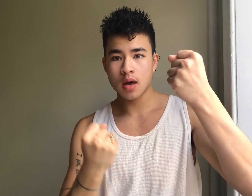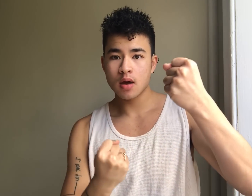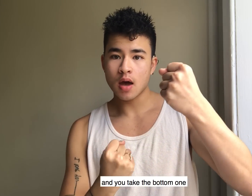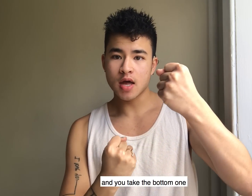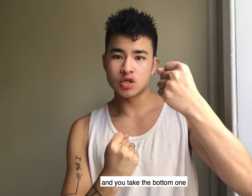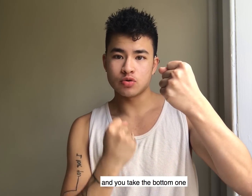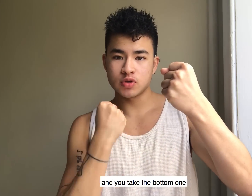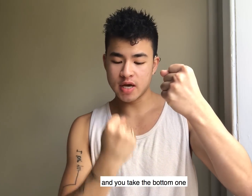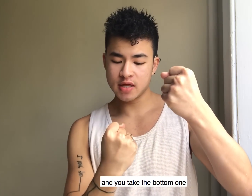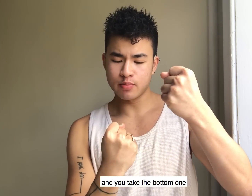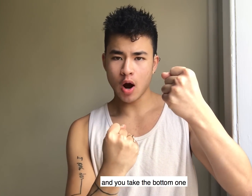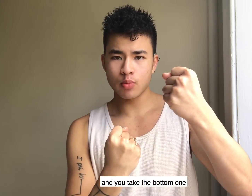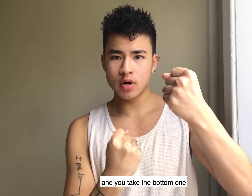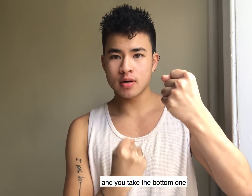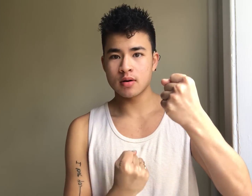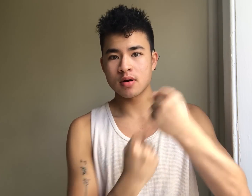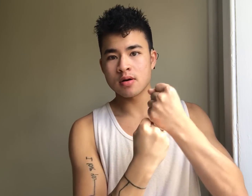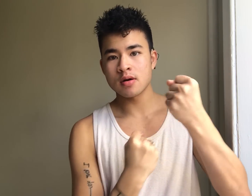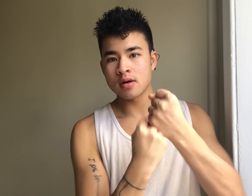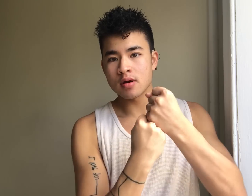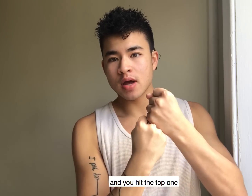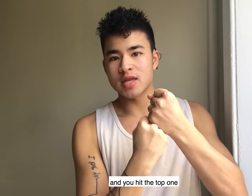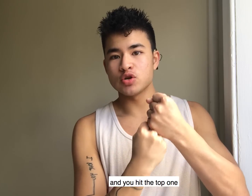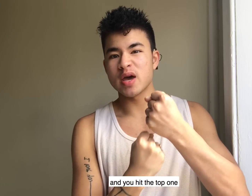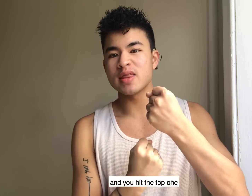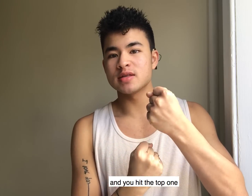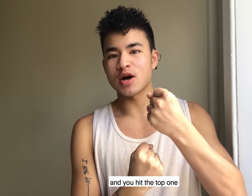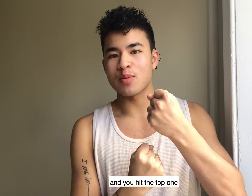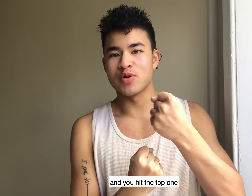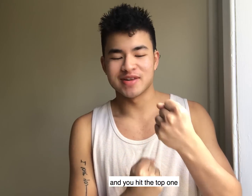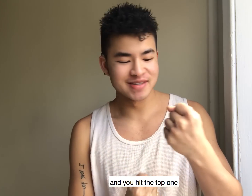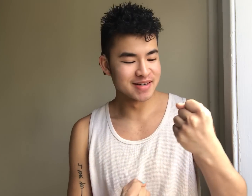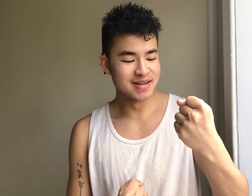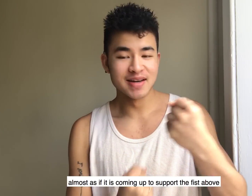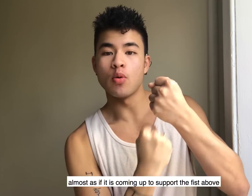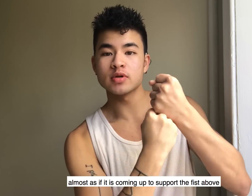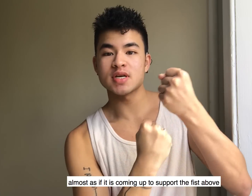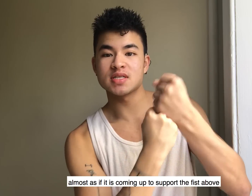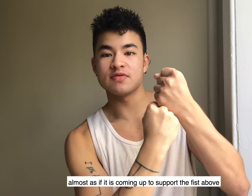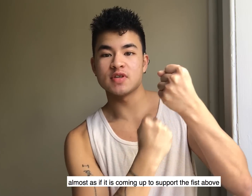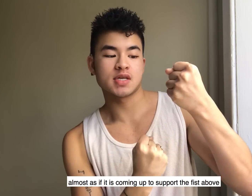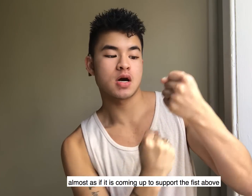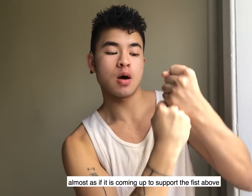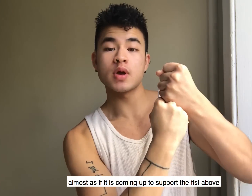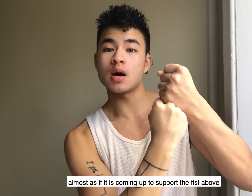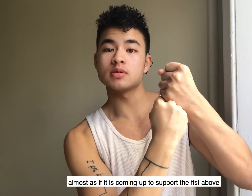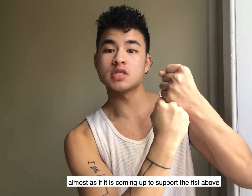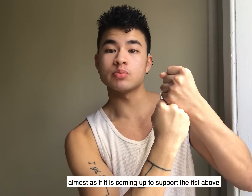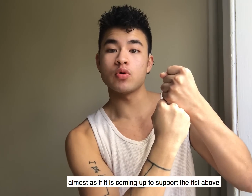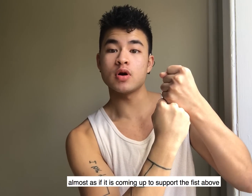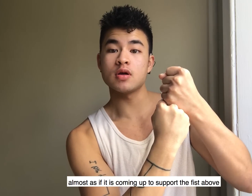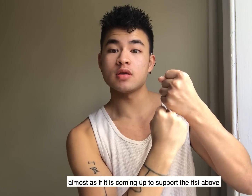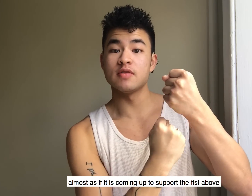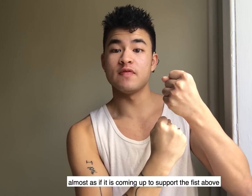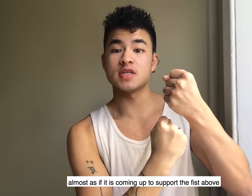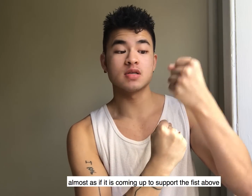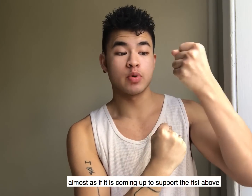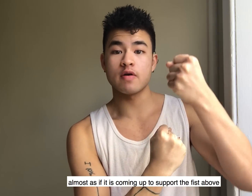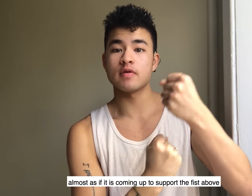and you take the bottom one and you hit the top one almost as if it's like coming up to support the fist above